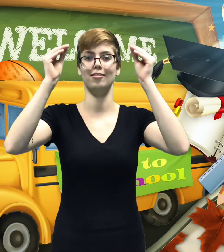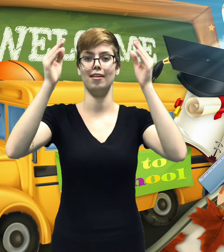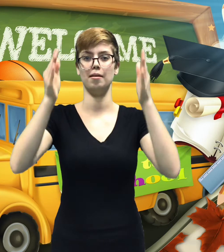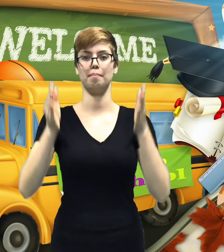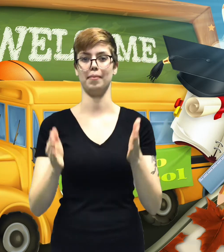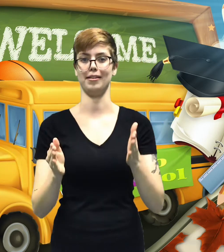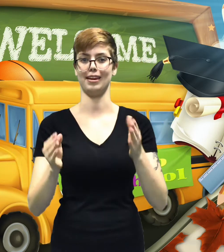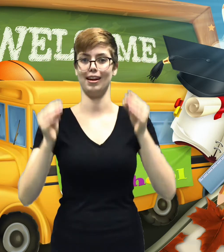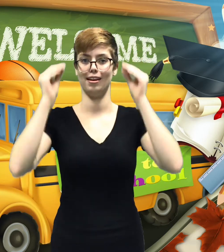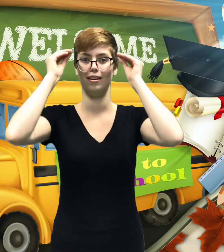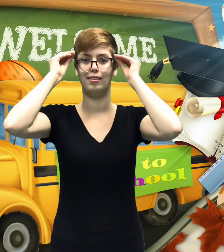person.